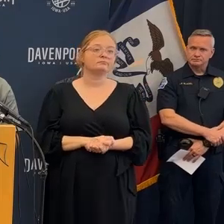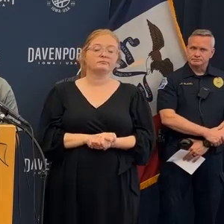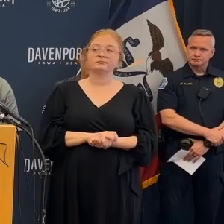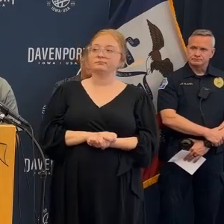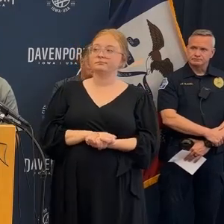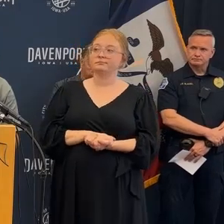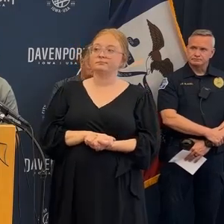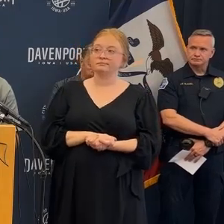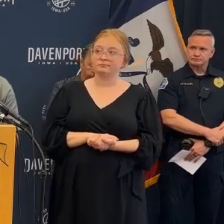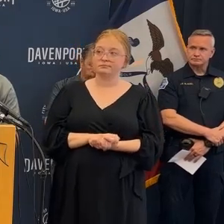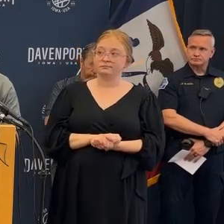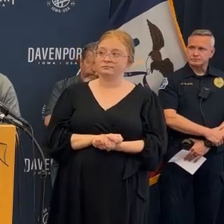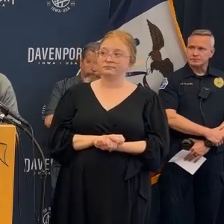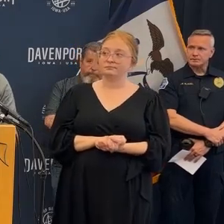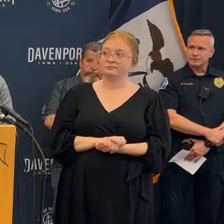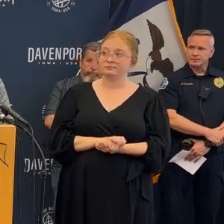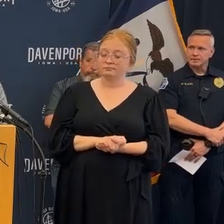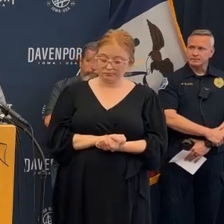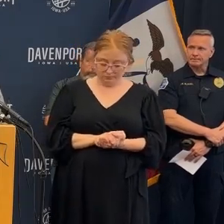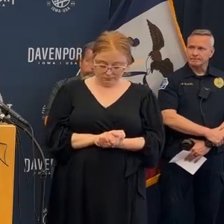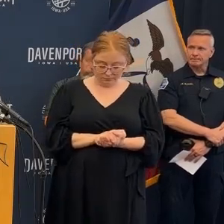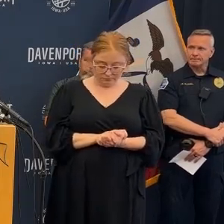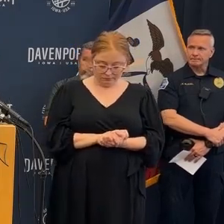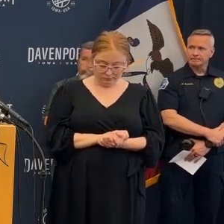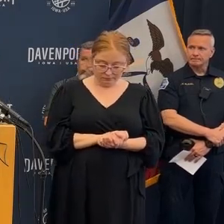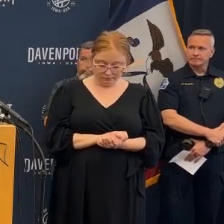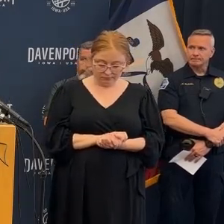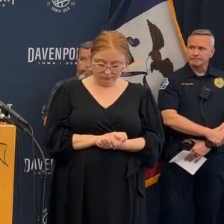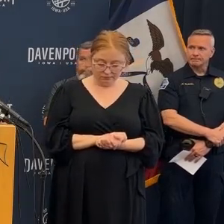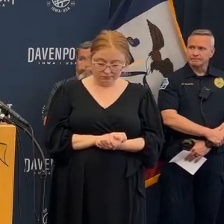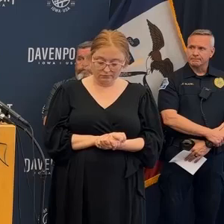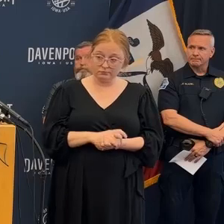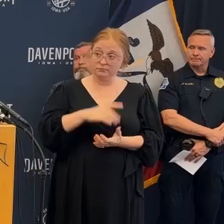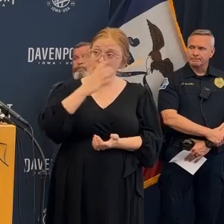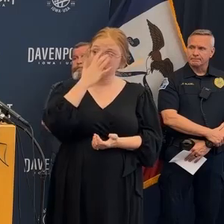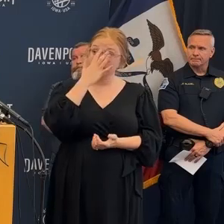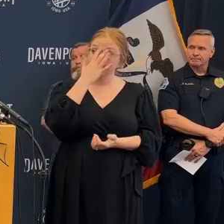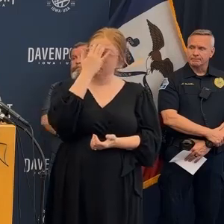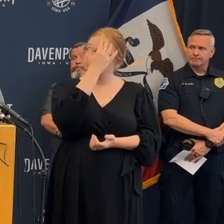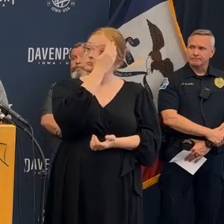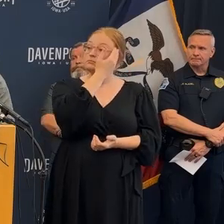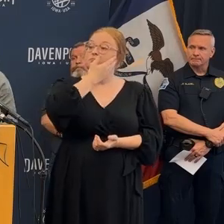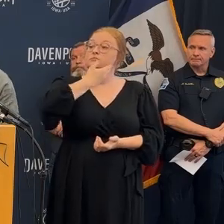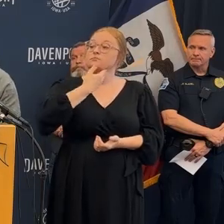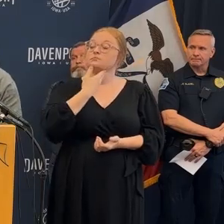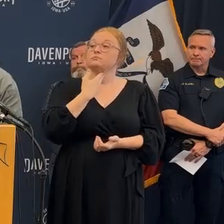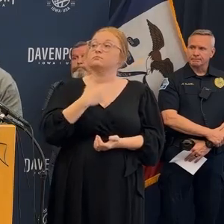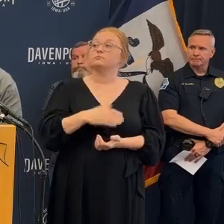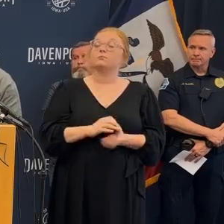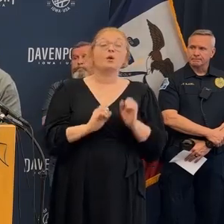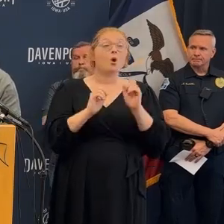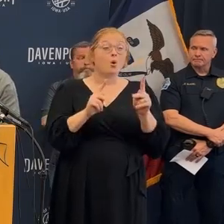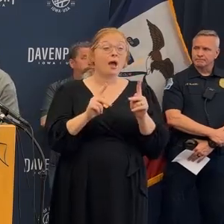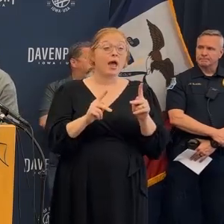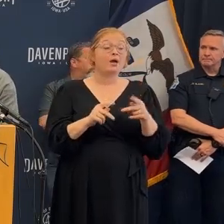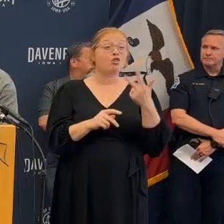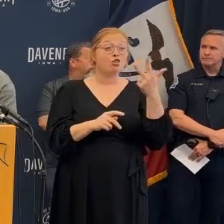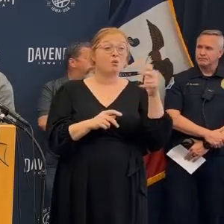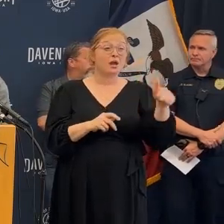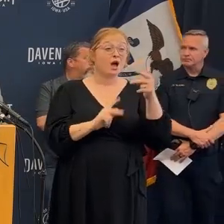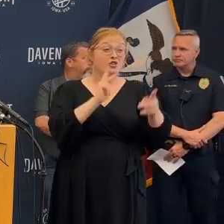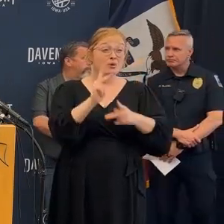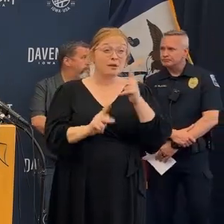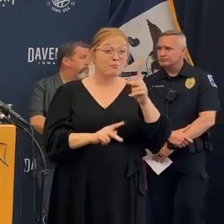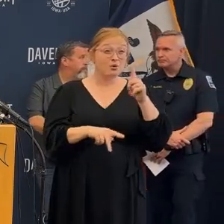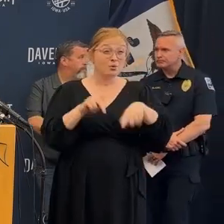of it so we need to evaluate what we see between the structural engineer our technical rescue teams and